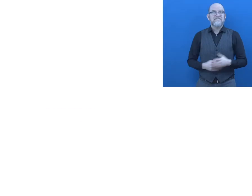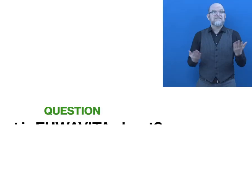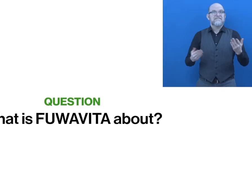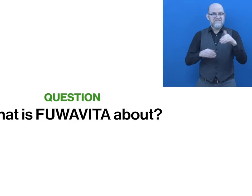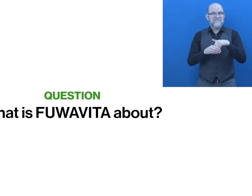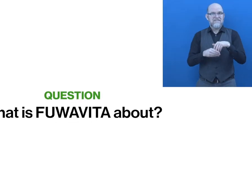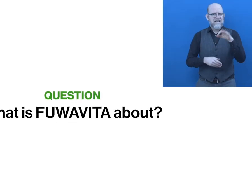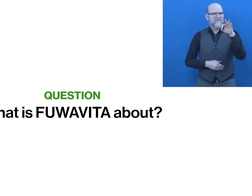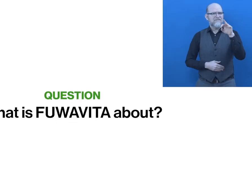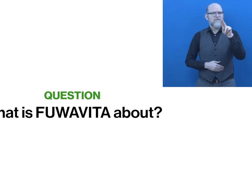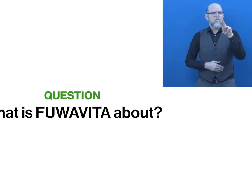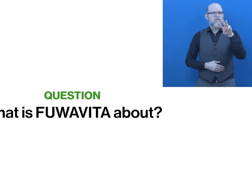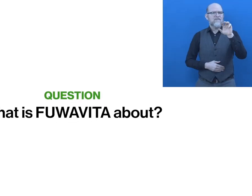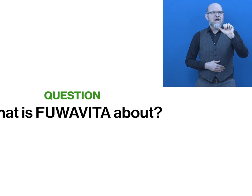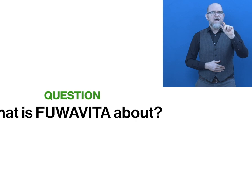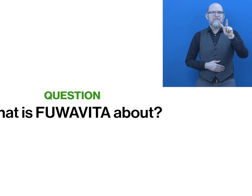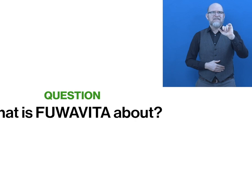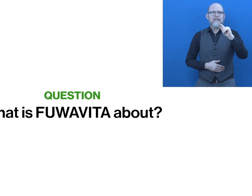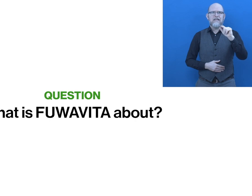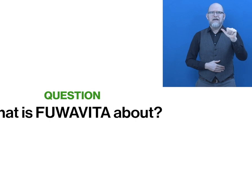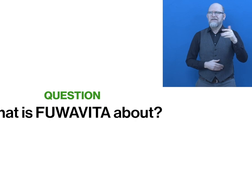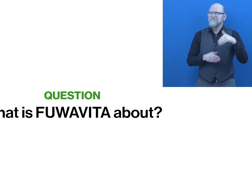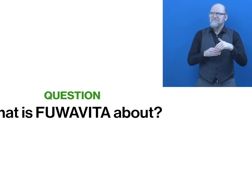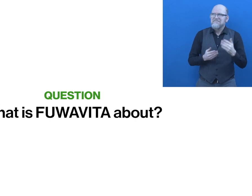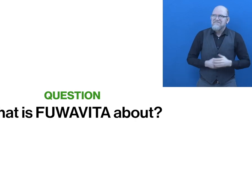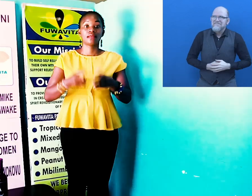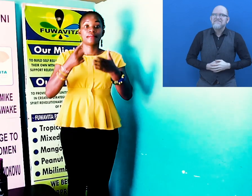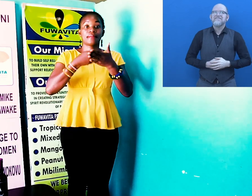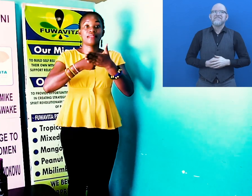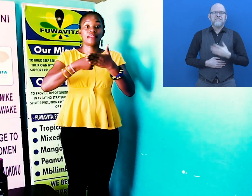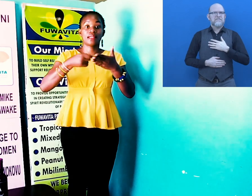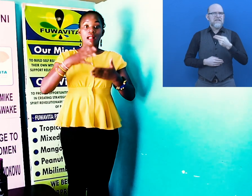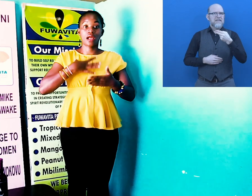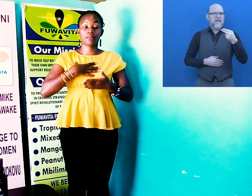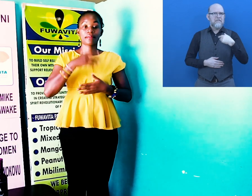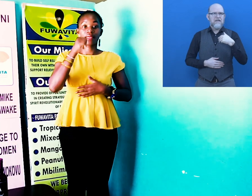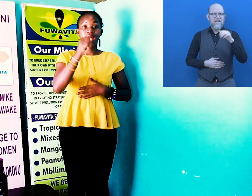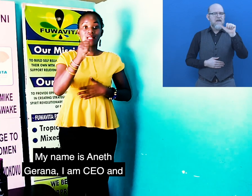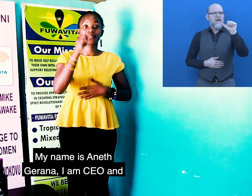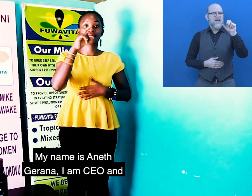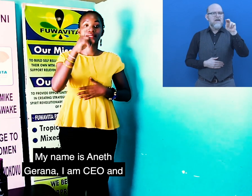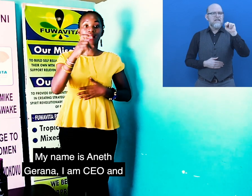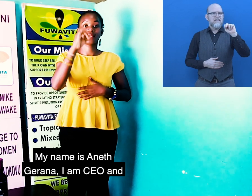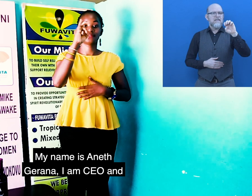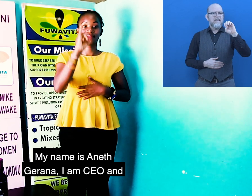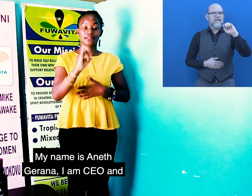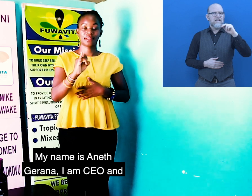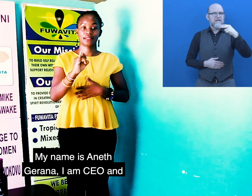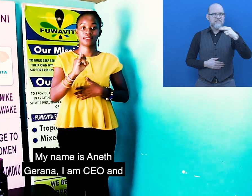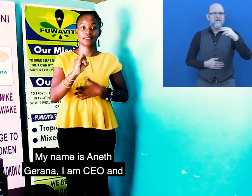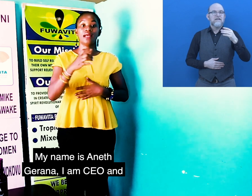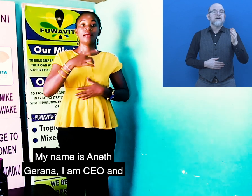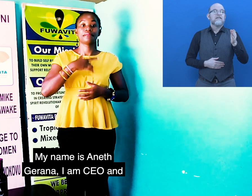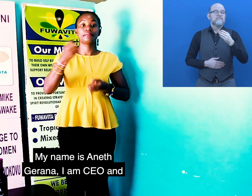What is Fuwa Vita about? Anneti Gerana, she speaks with sign language. My name is